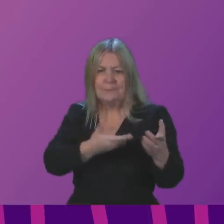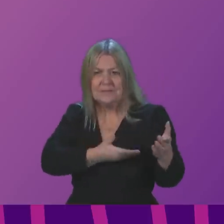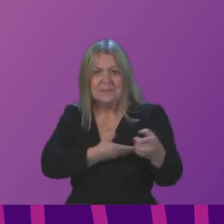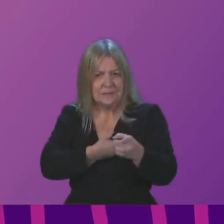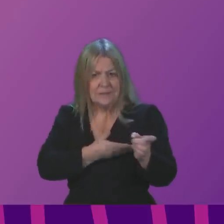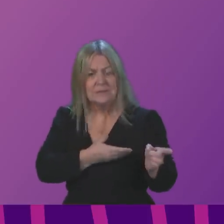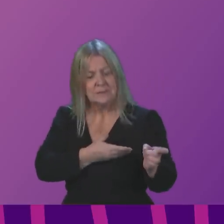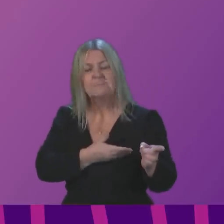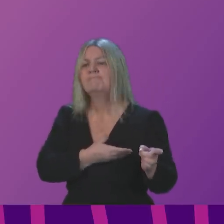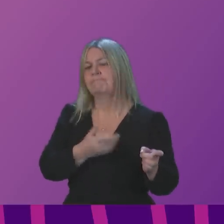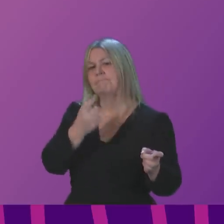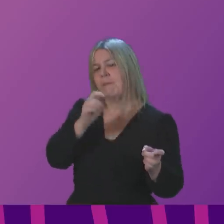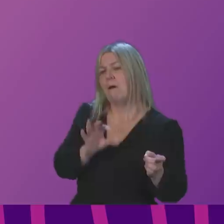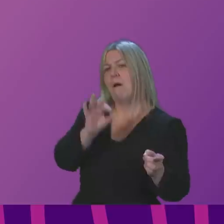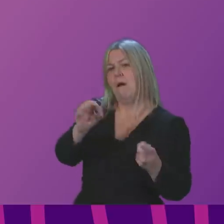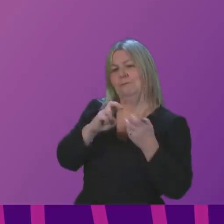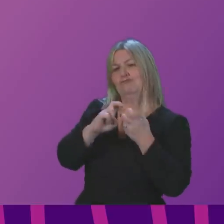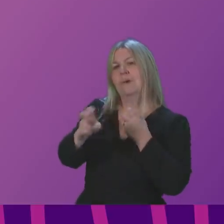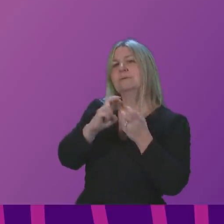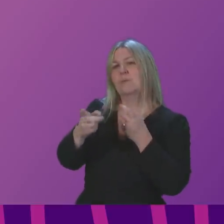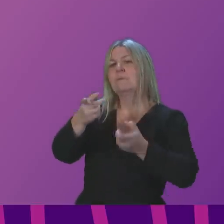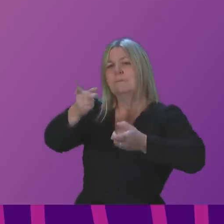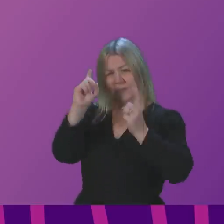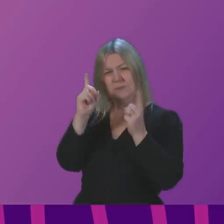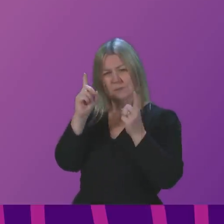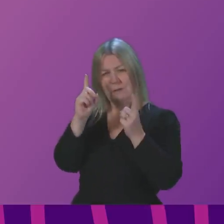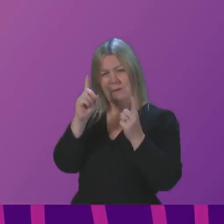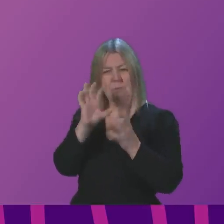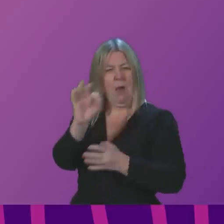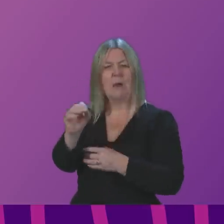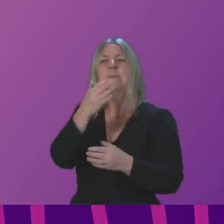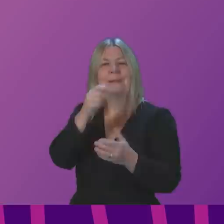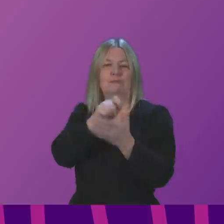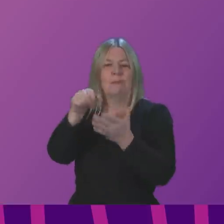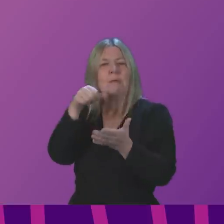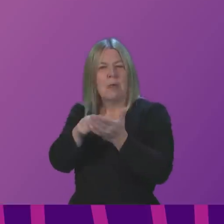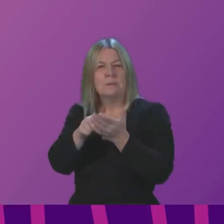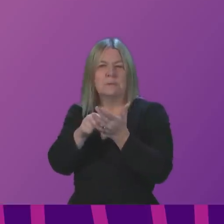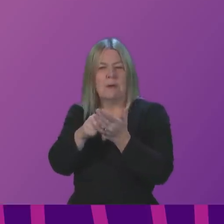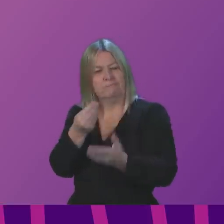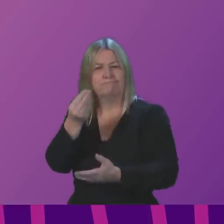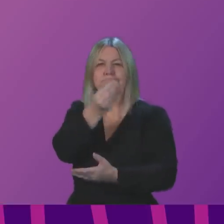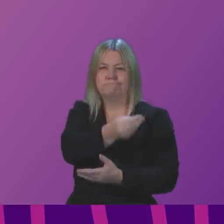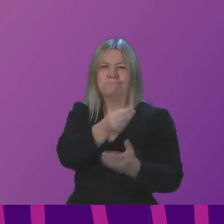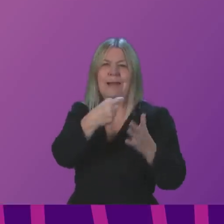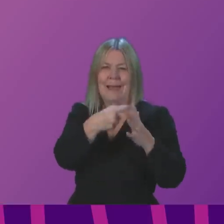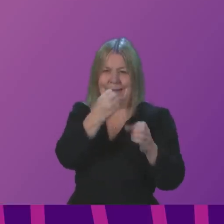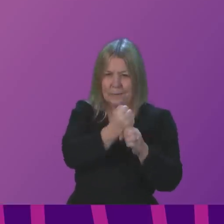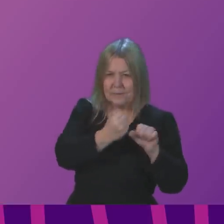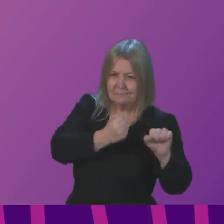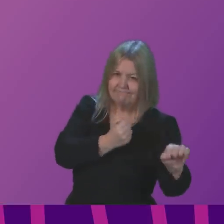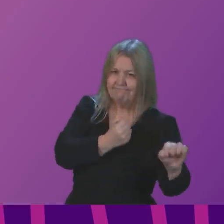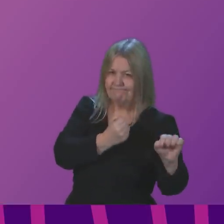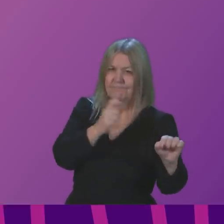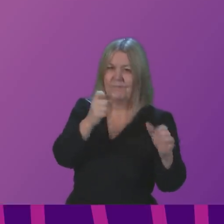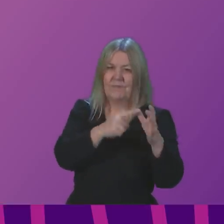Transport Minister to write to Kenny Gibson with some more detail about these investments and also the work we are doing and Transport Scotland